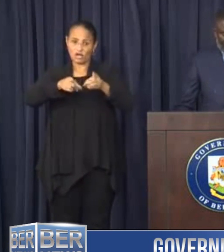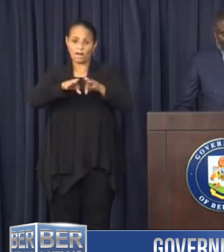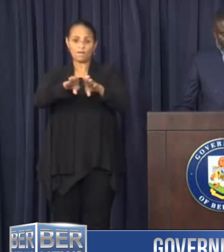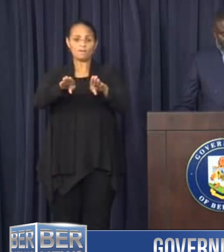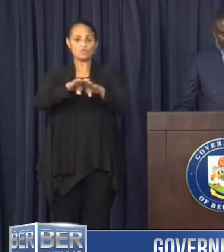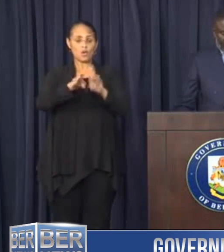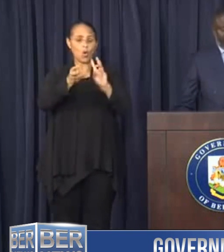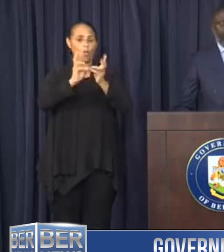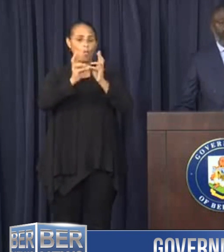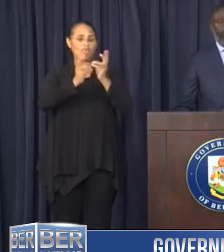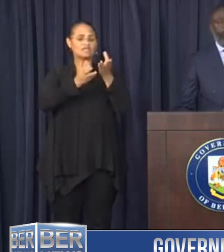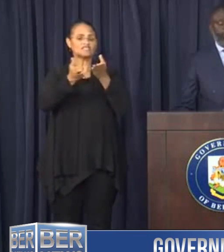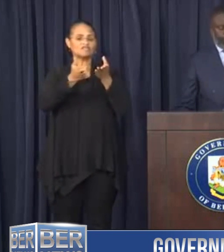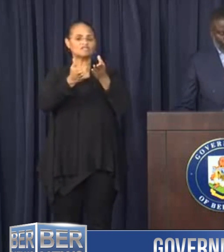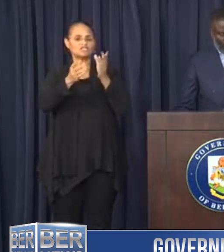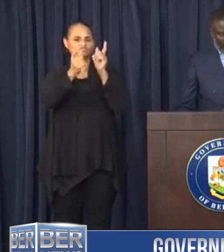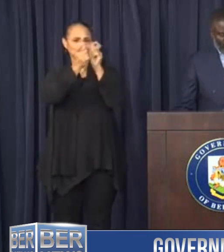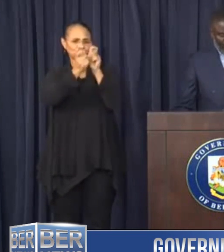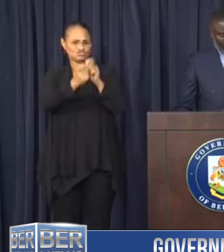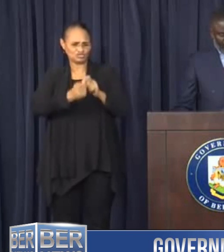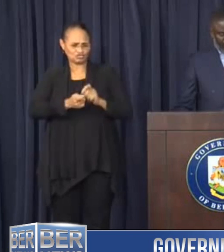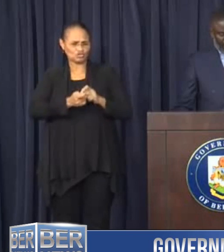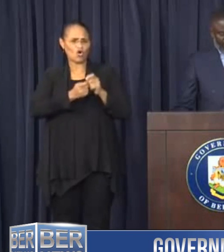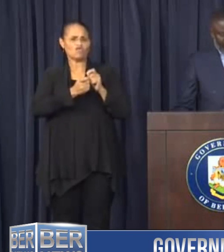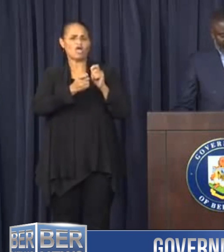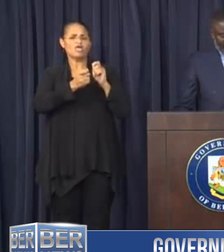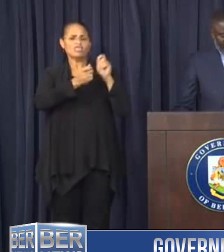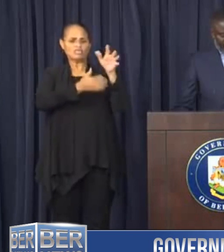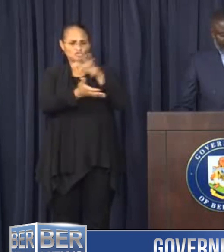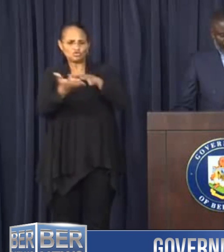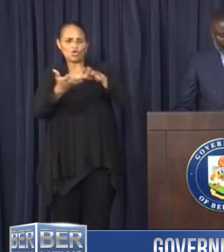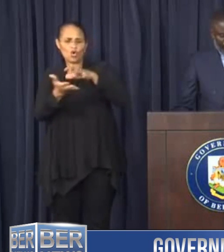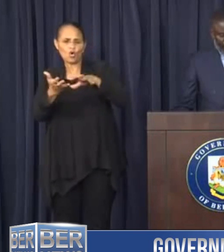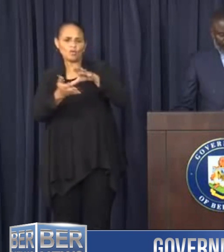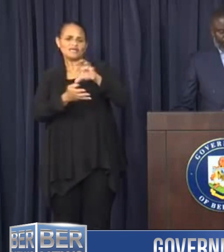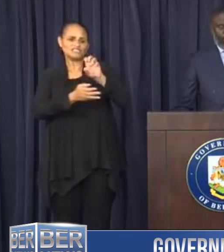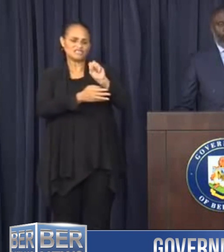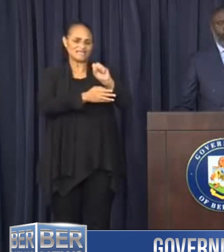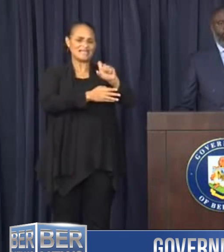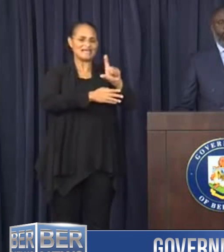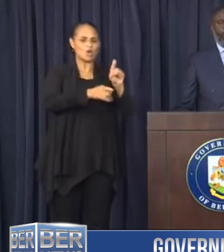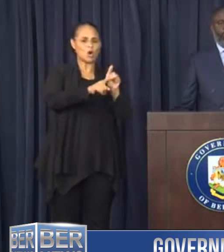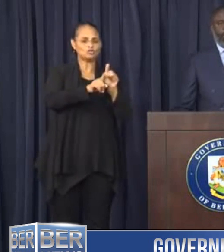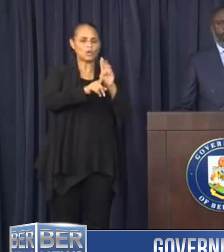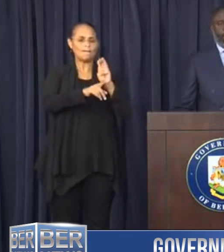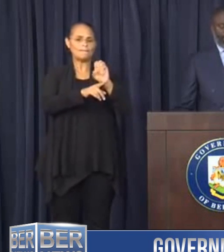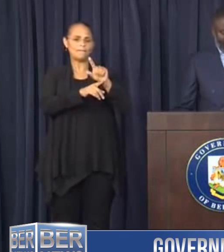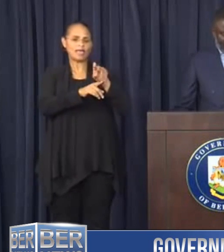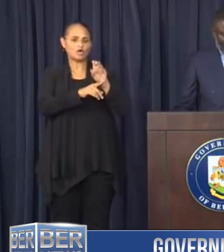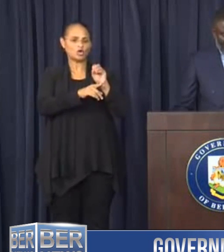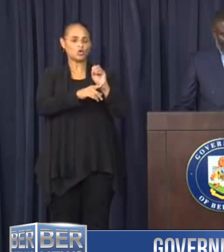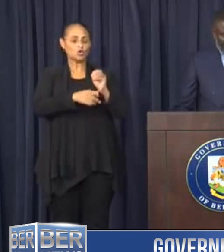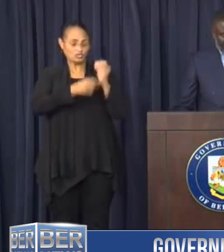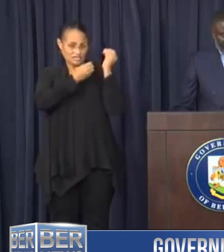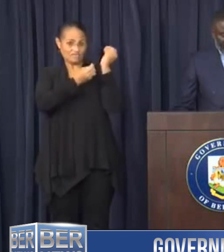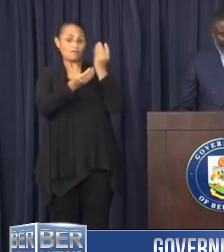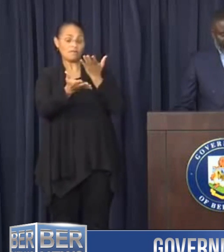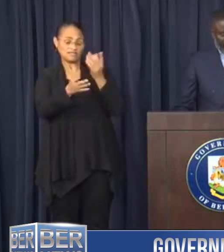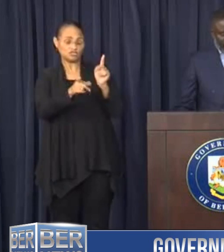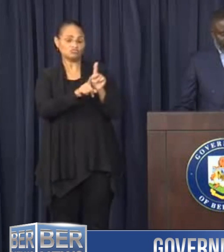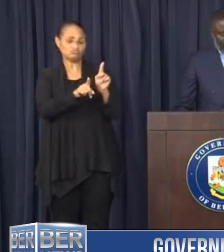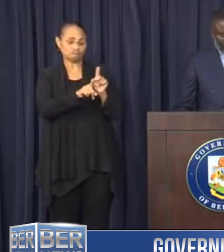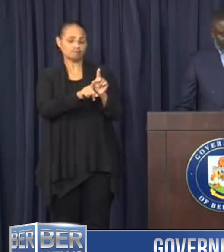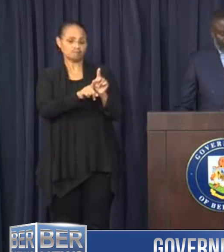Bermuda Weather Service who will discuss the details of the storm. Ms. Shelley Lehman from Belco. She's also here to provide an update and